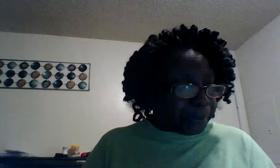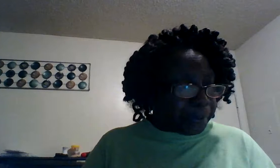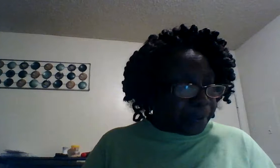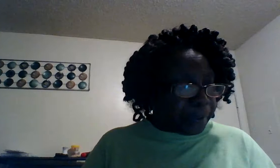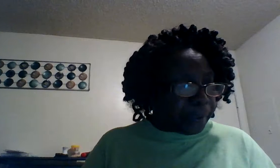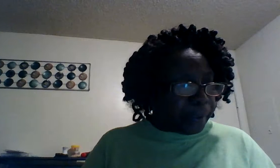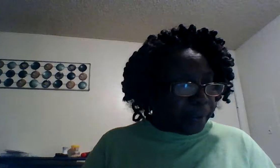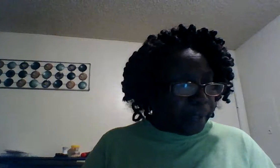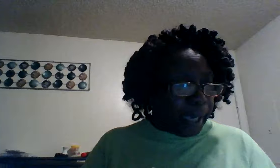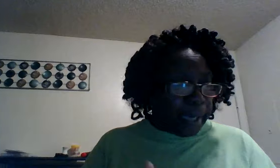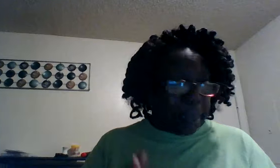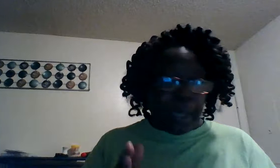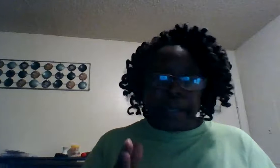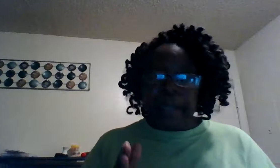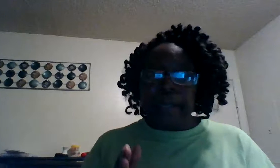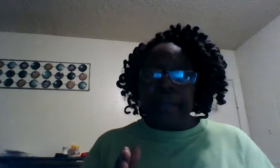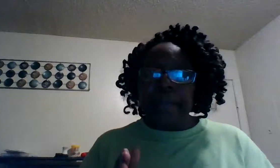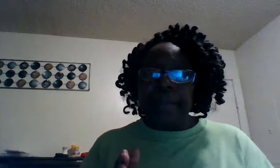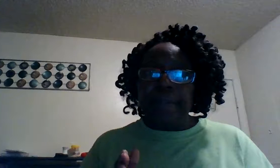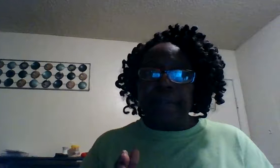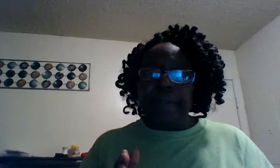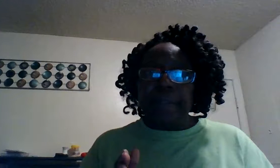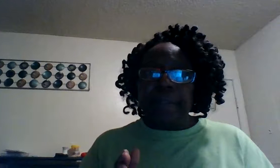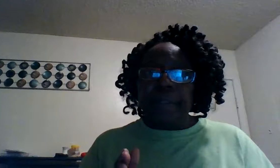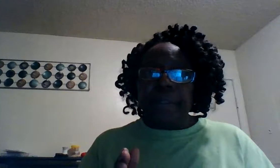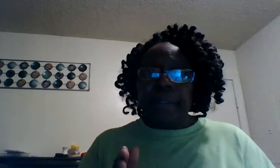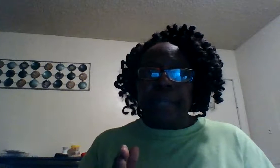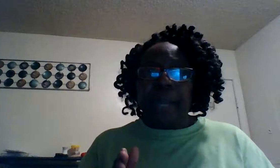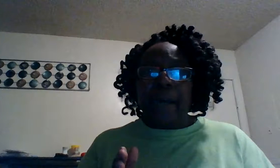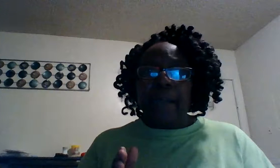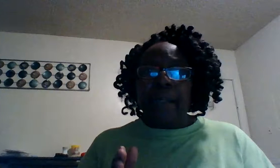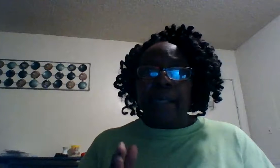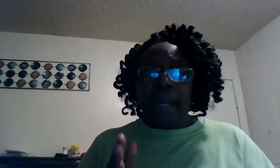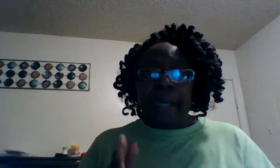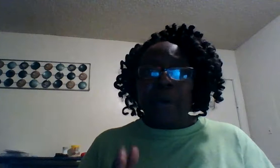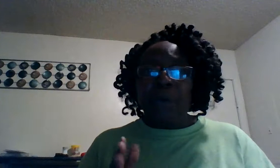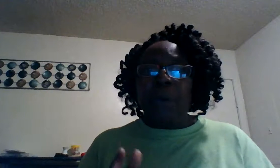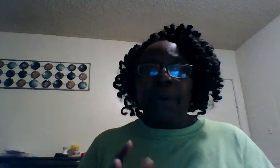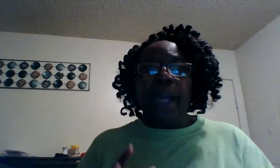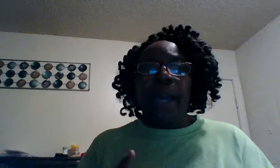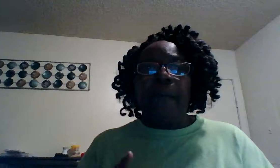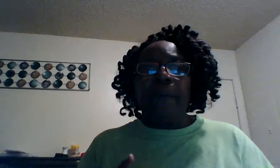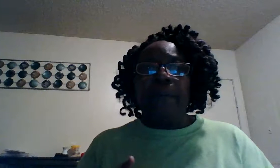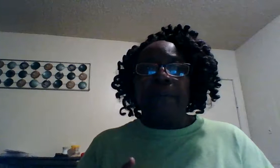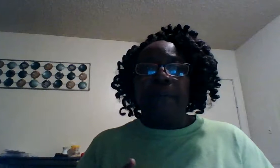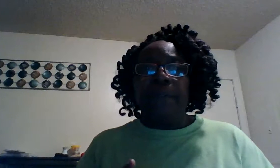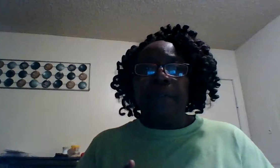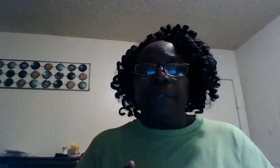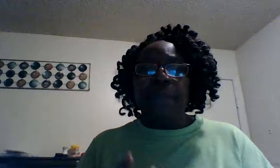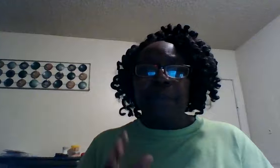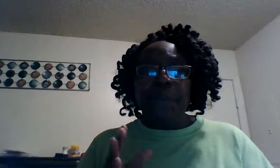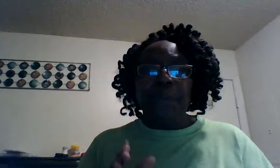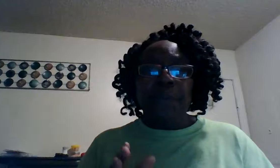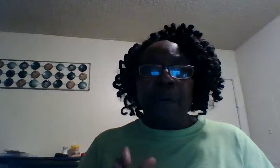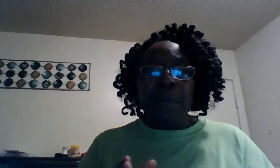now amen now it's gonna work out if you know